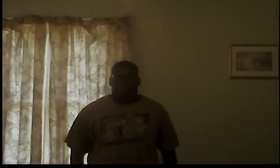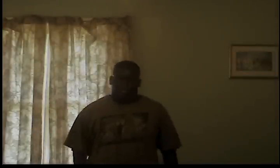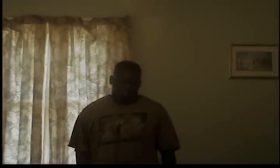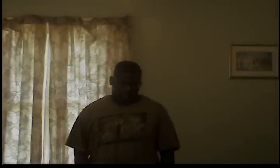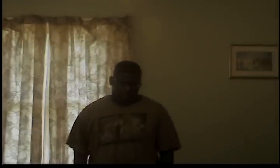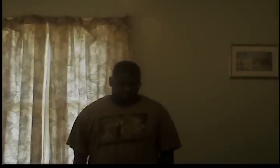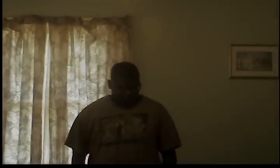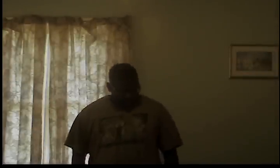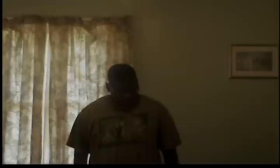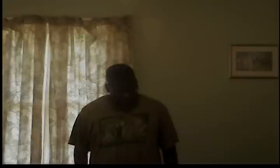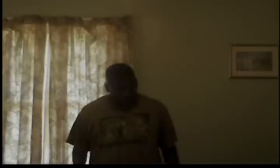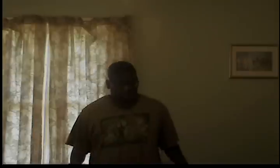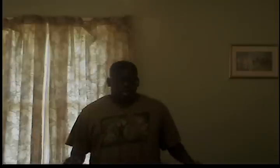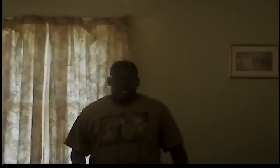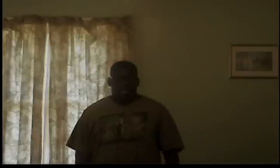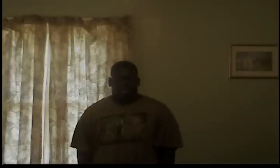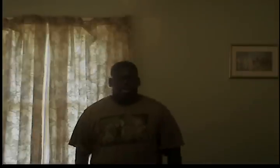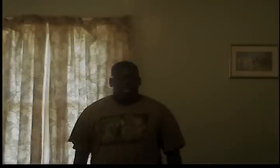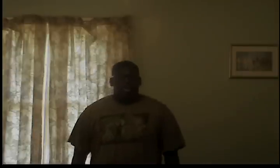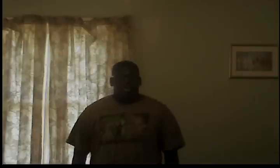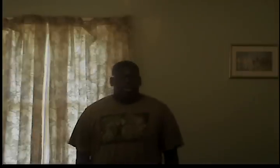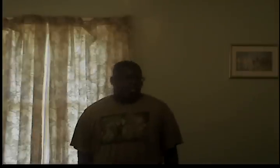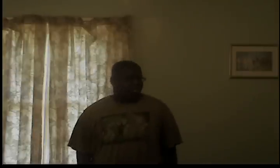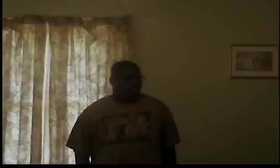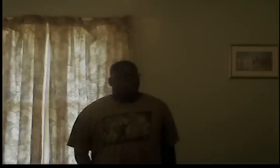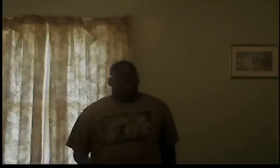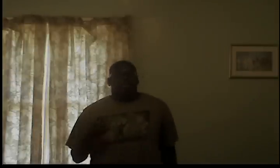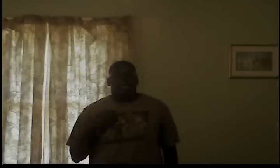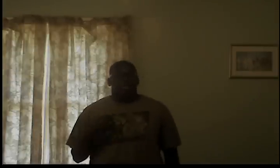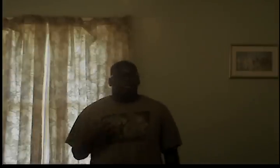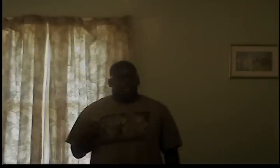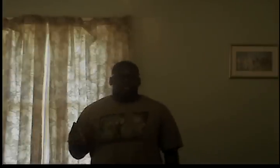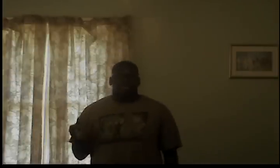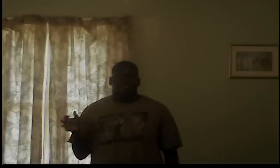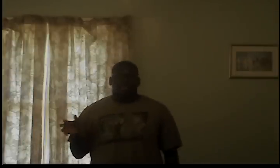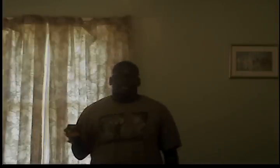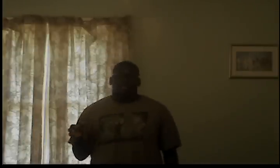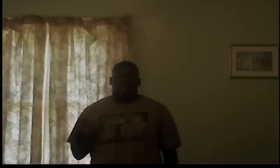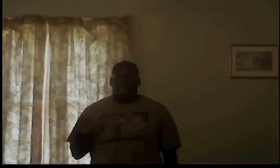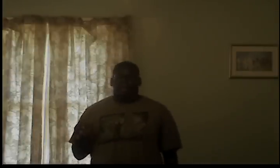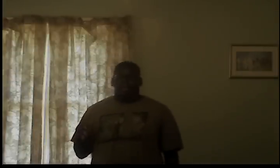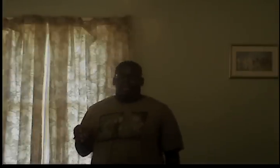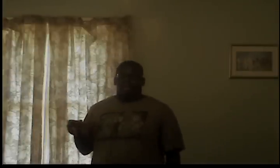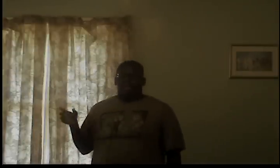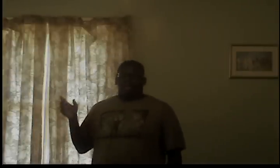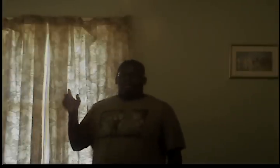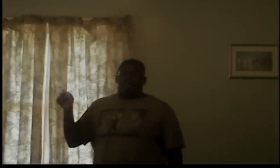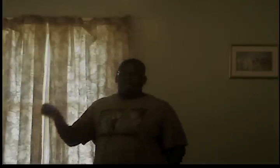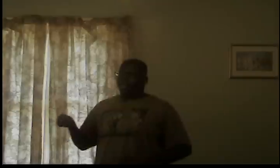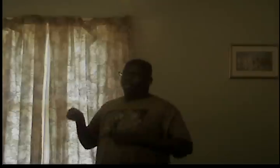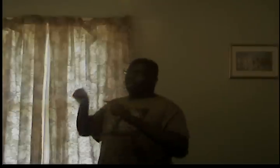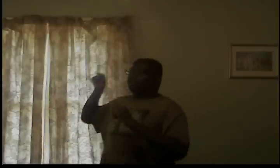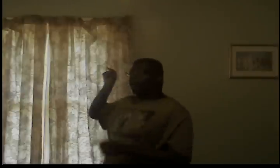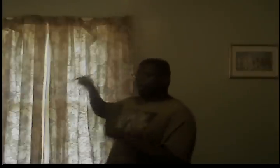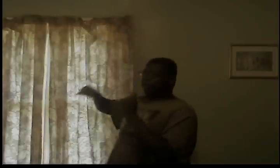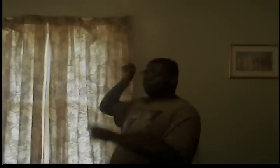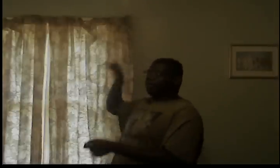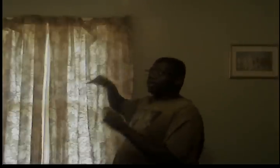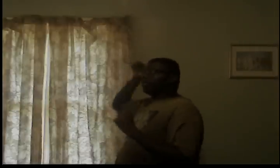-blank that's what it sounds like so so what you're telling what they're telling me is is that me poking fun at you